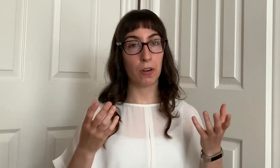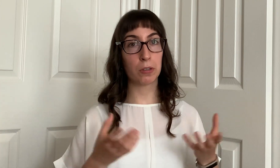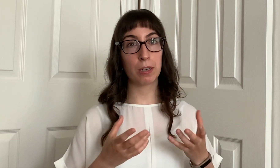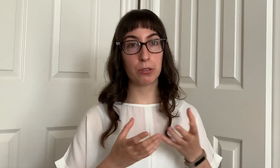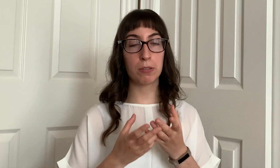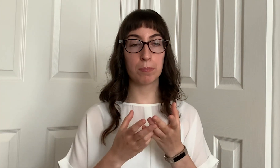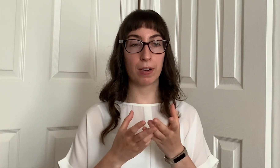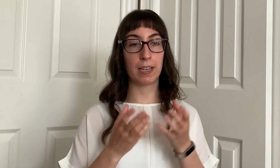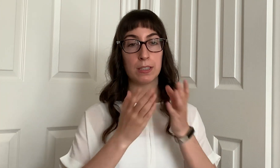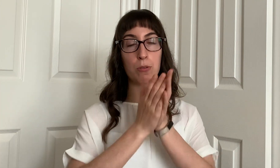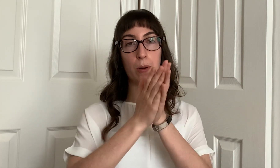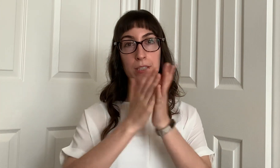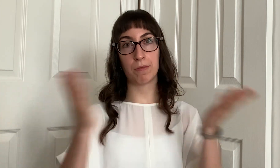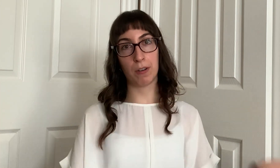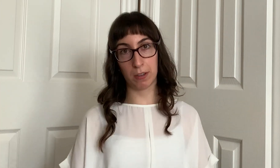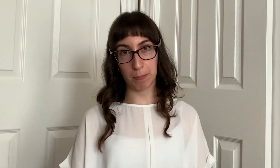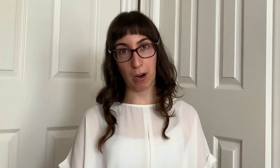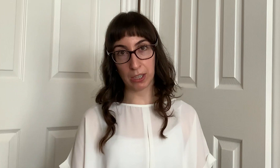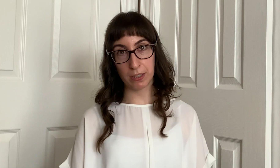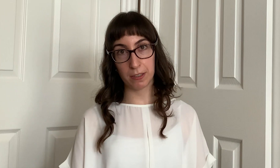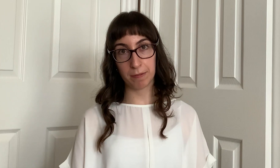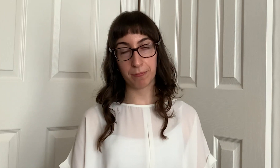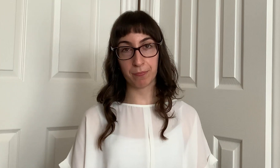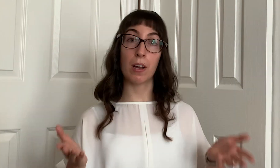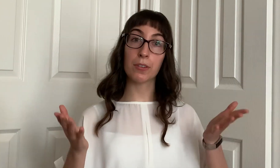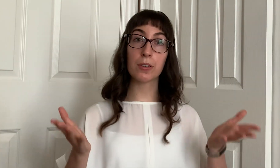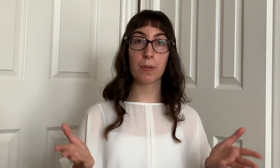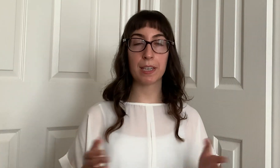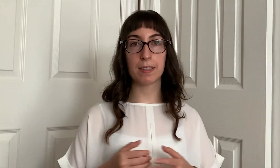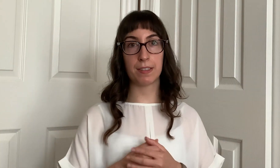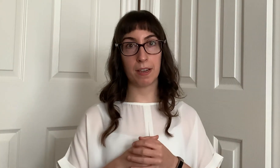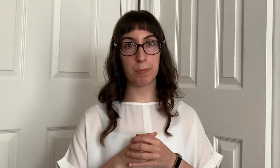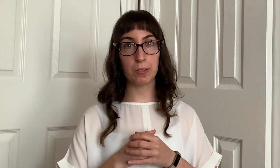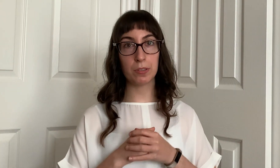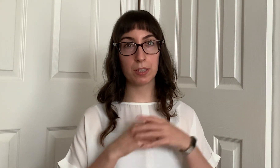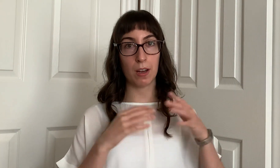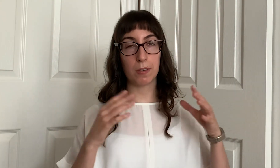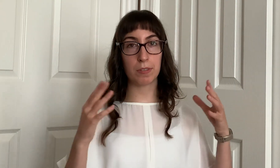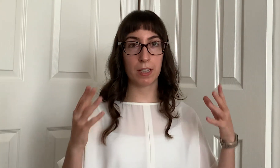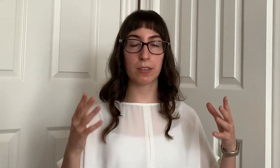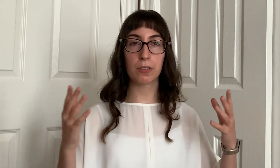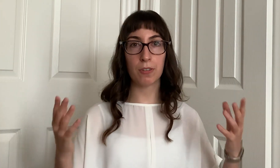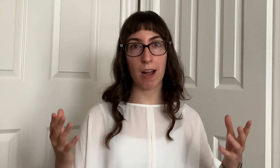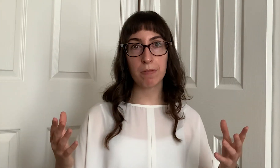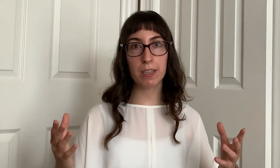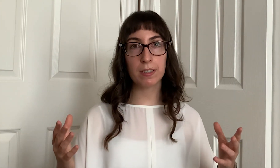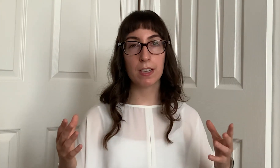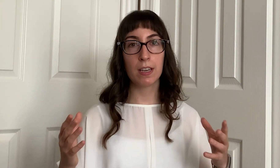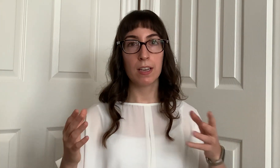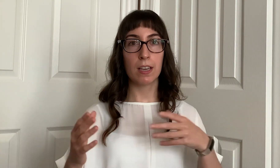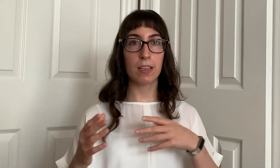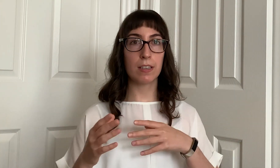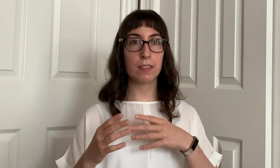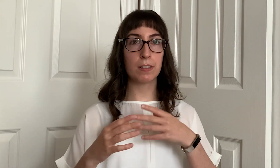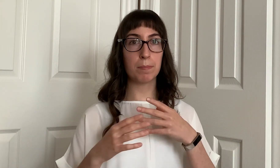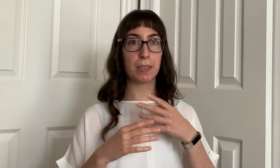or else your brand's going to fall apart so other great examples of psychographics is